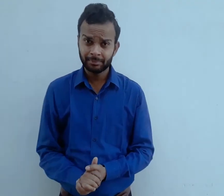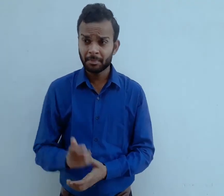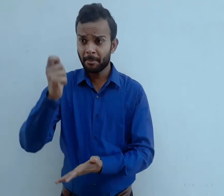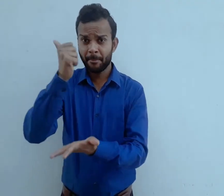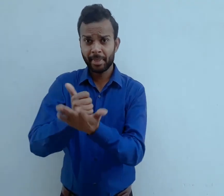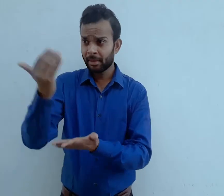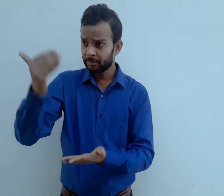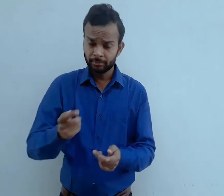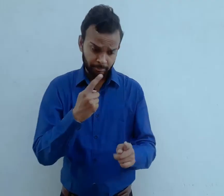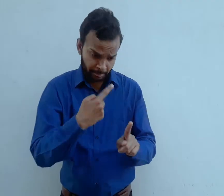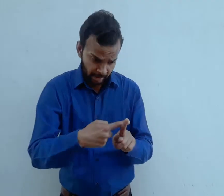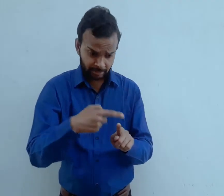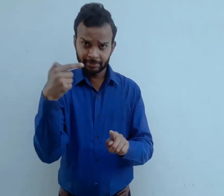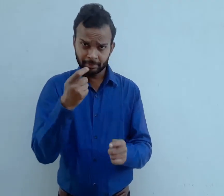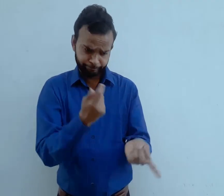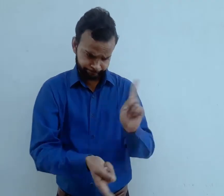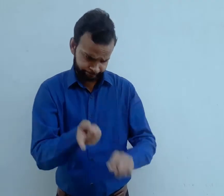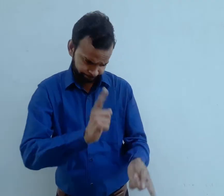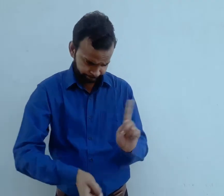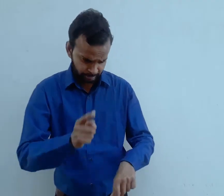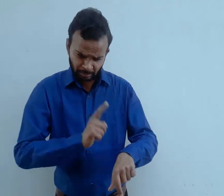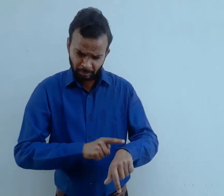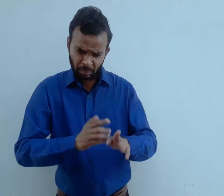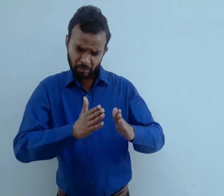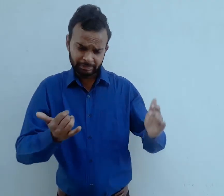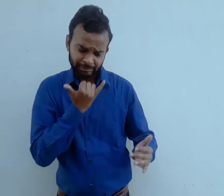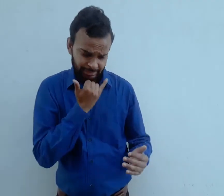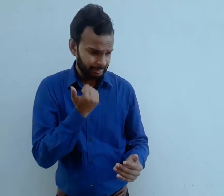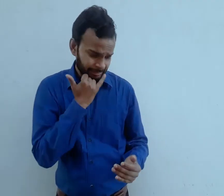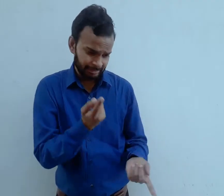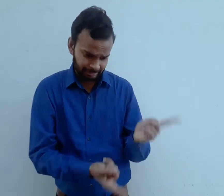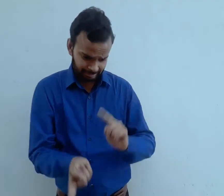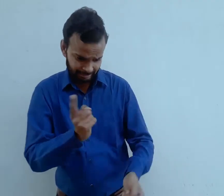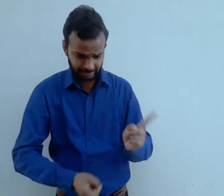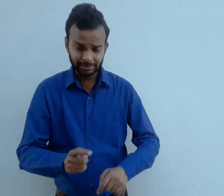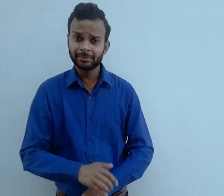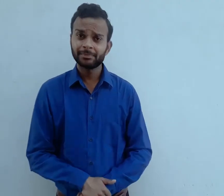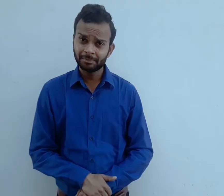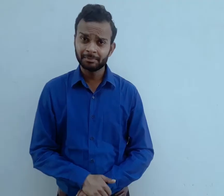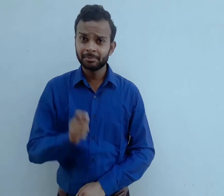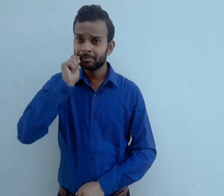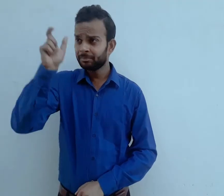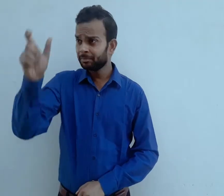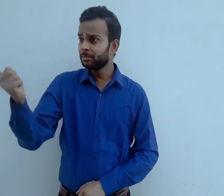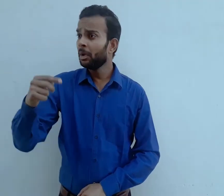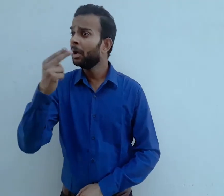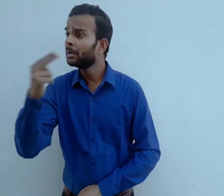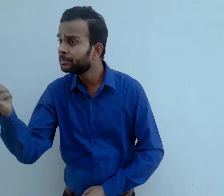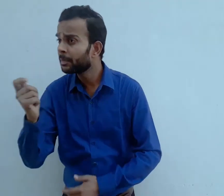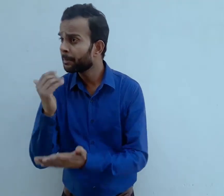In banks, manual money calculations and auditing would take long time. Finding details